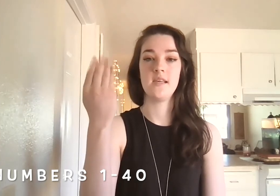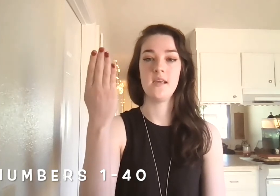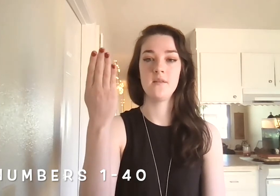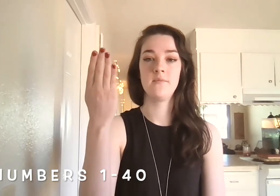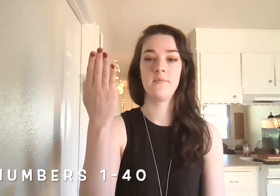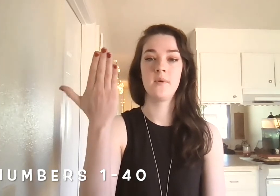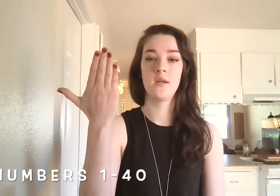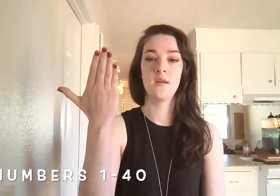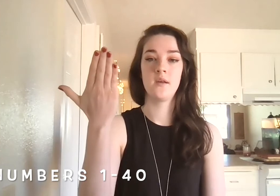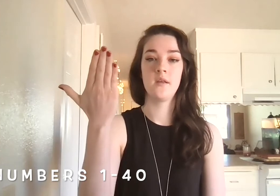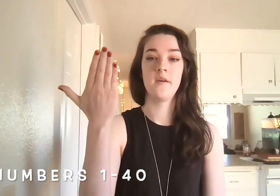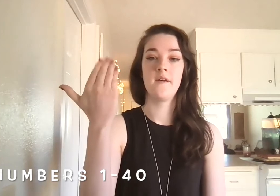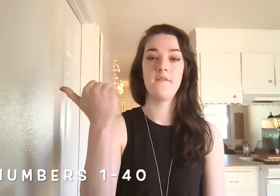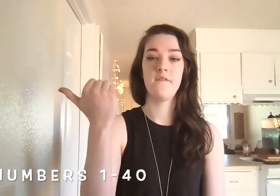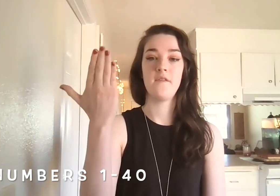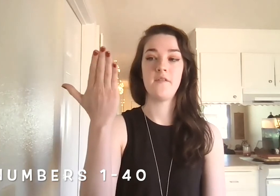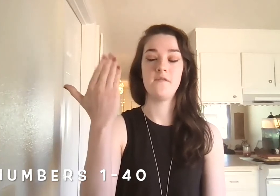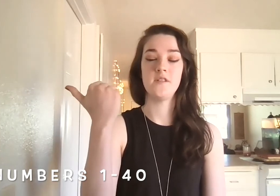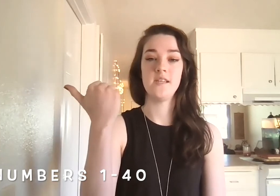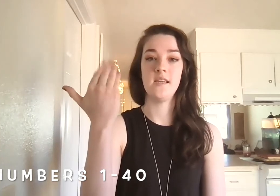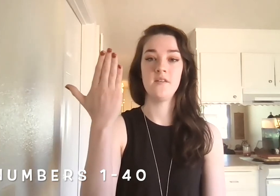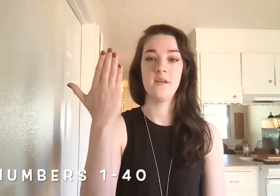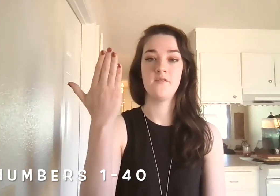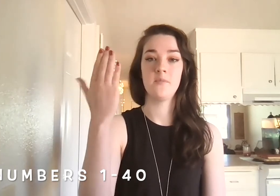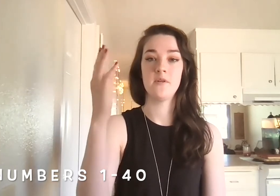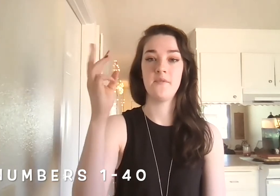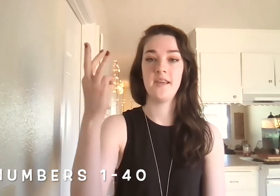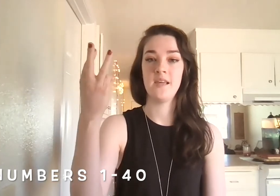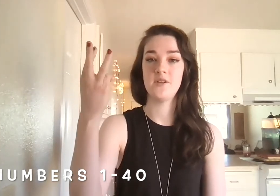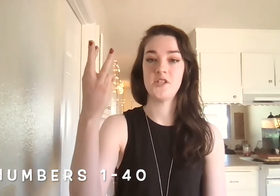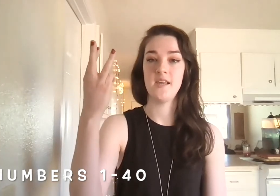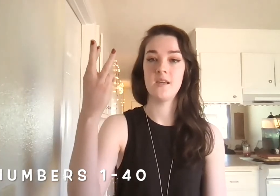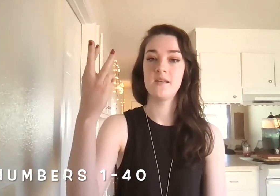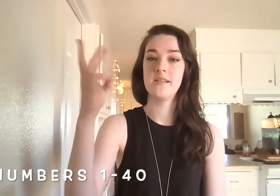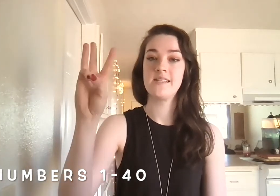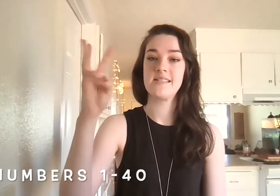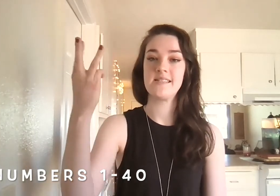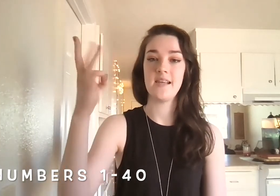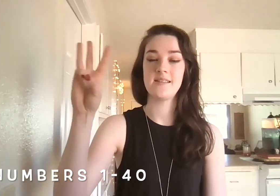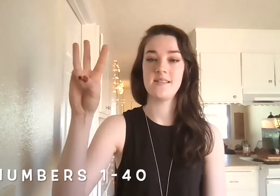15, flip it around again, give it a shake, 16,